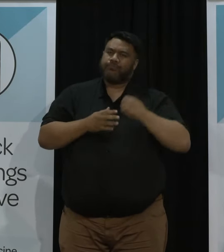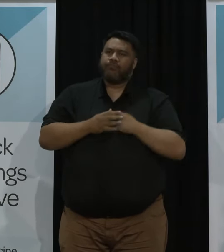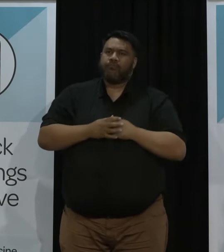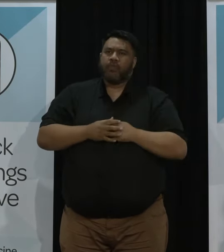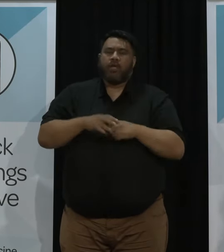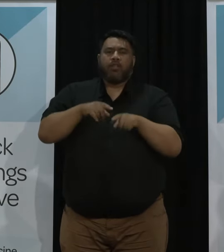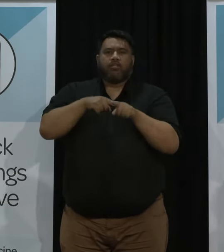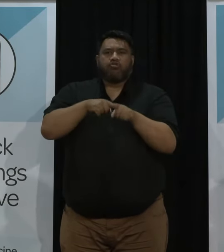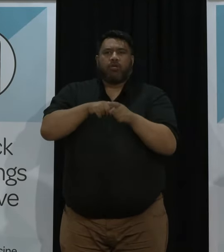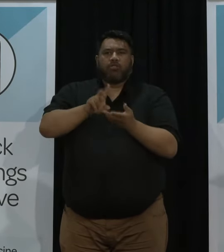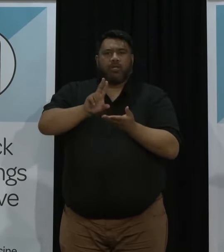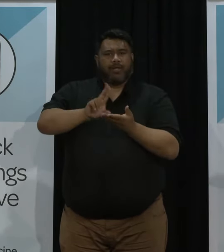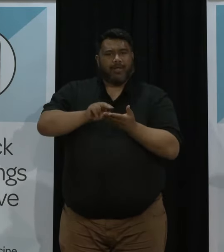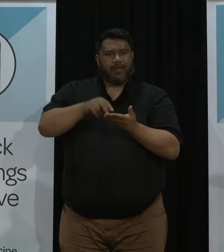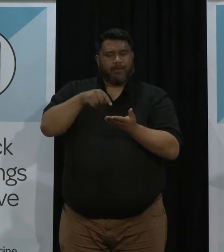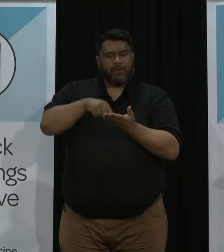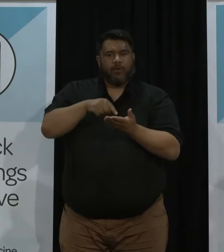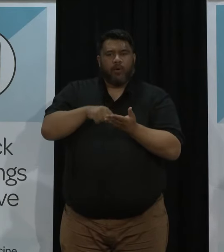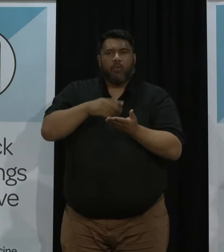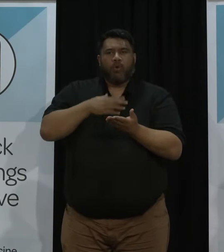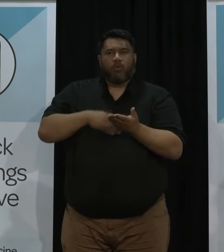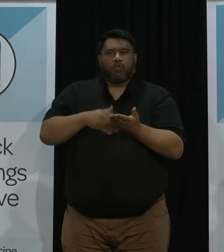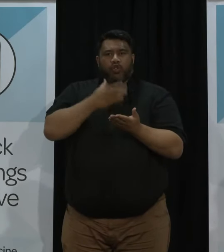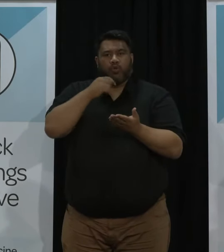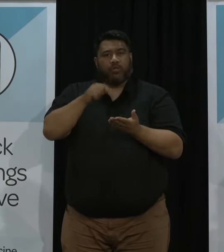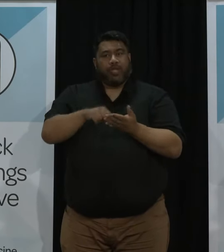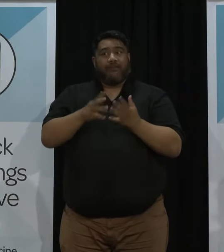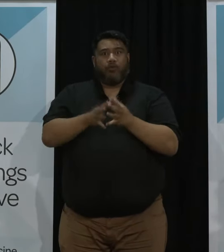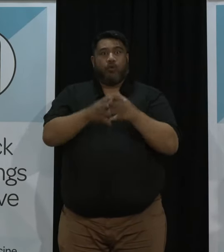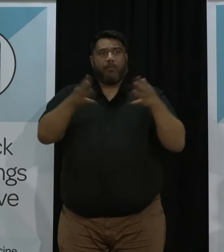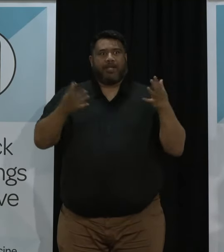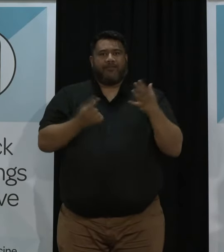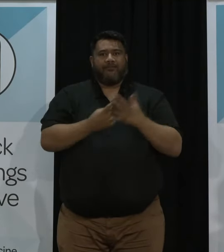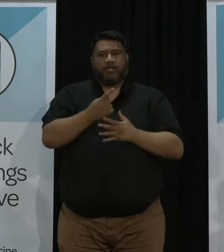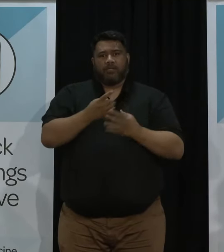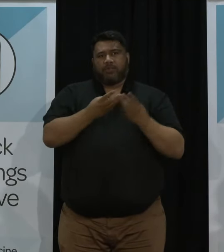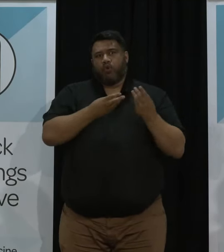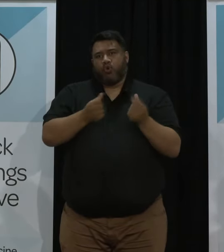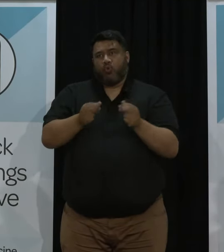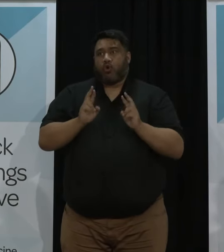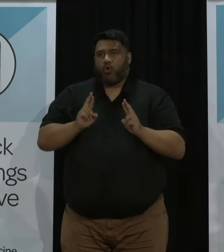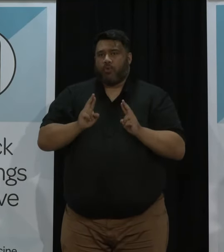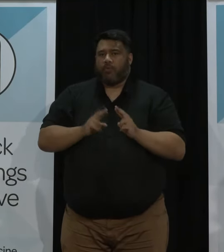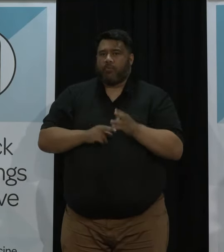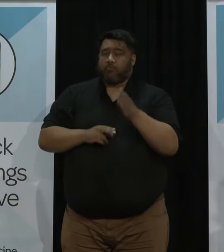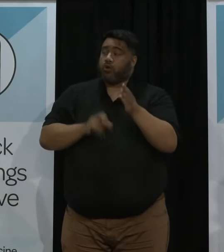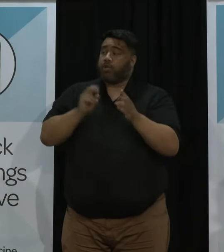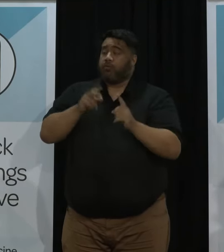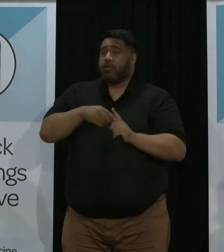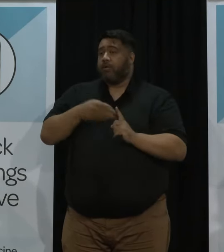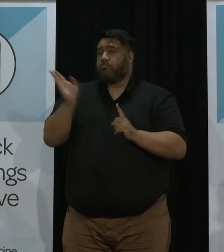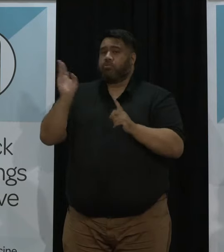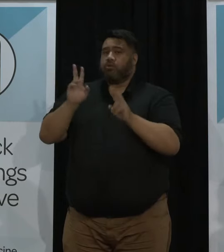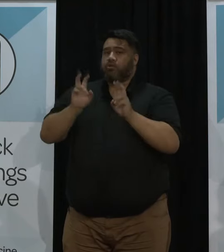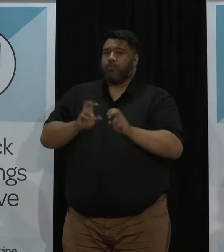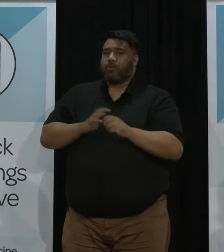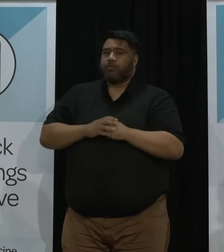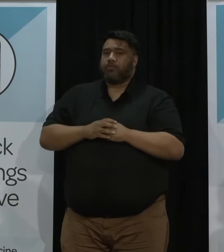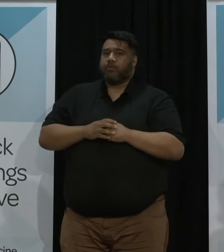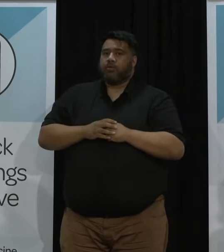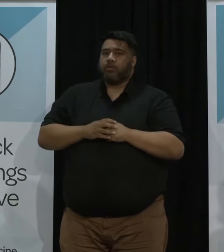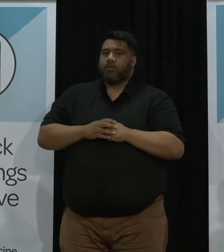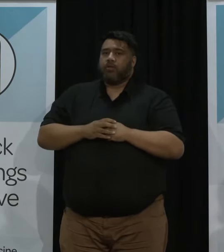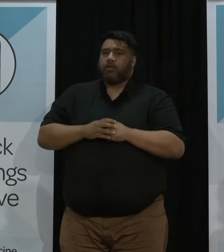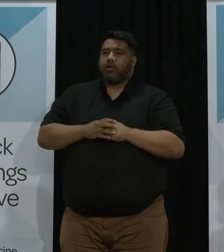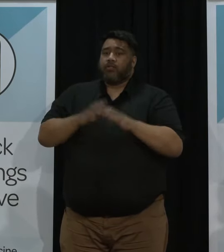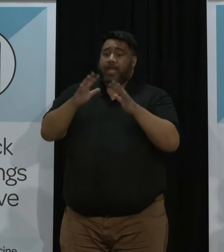accessible and seamless as possible for large-scale events Just really quickly on a completely different topic You're going up against Christopher Lutzen for